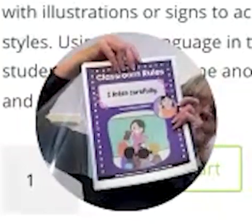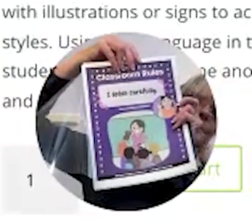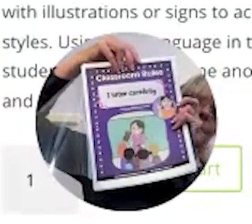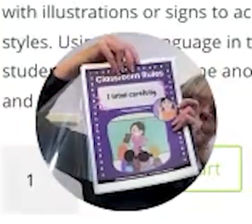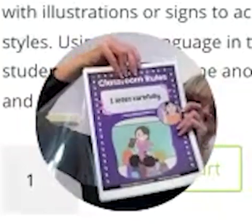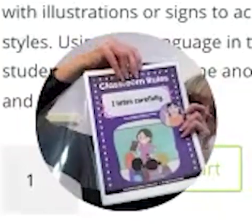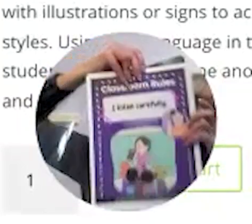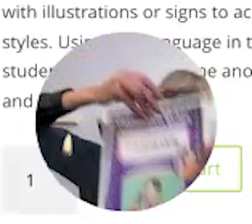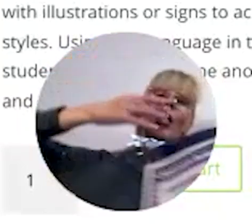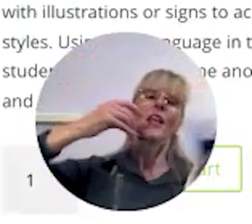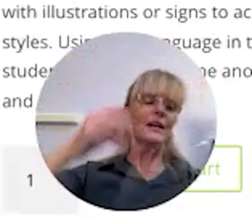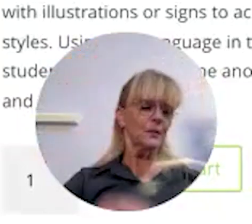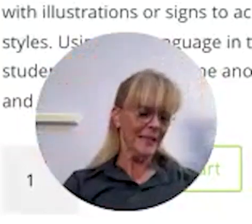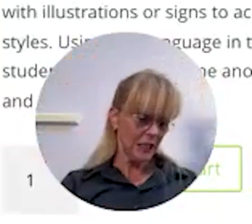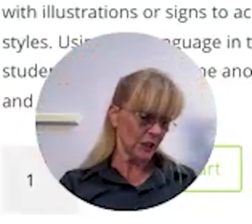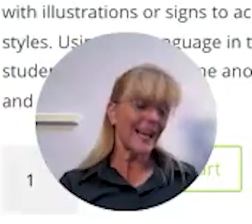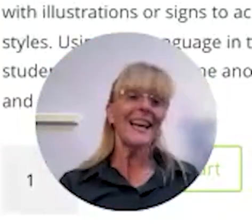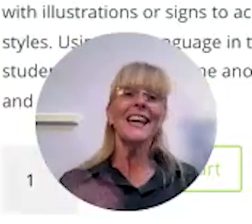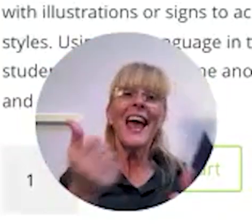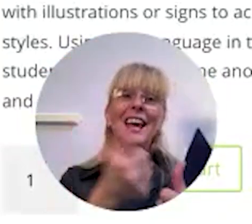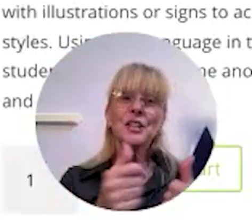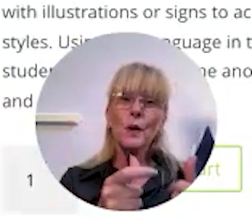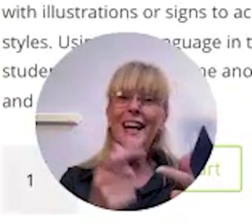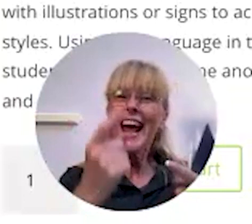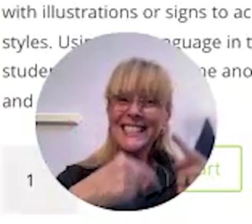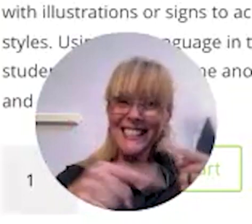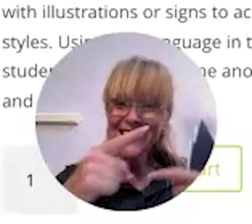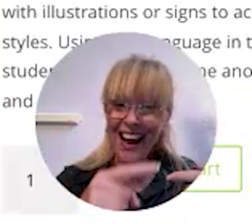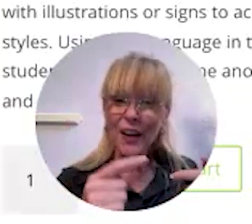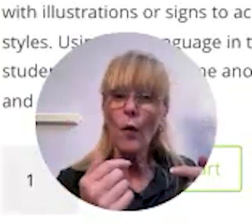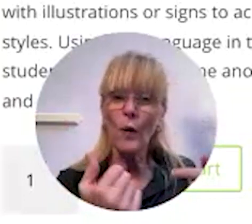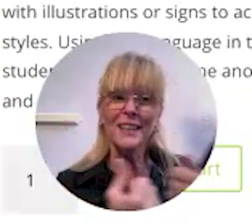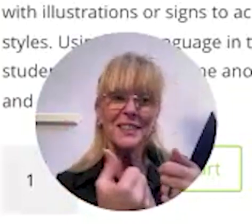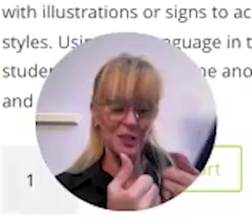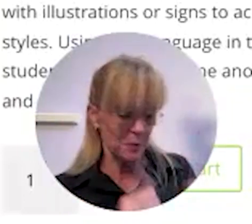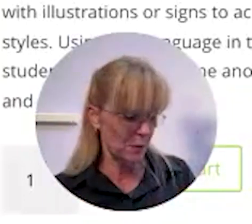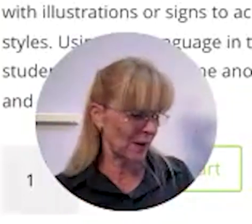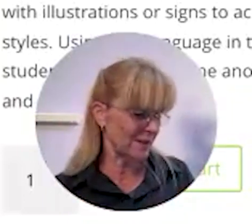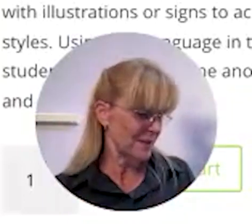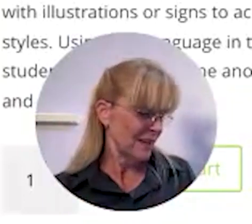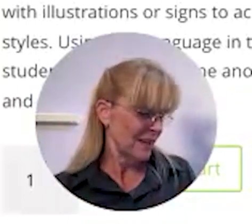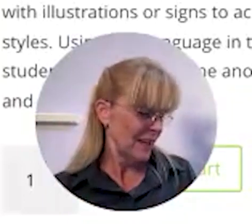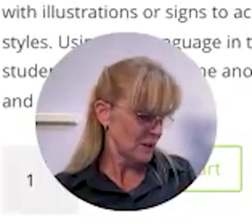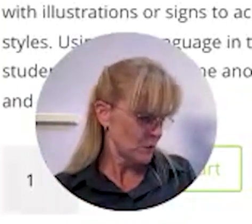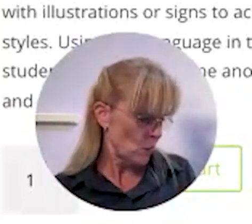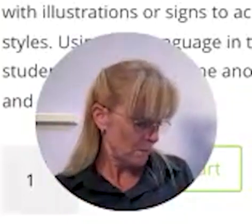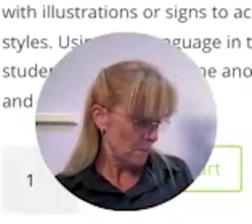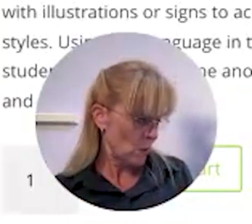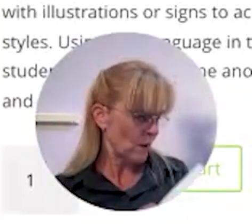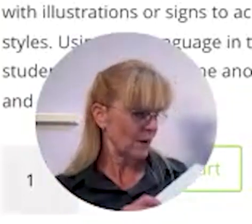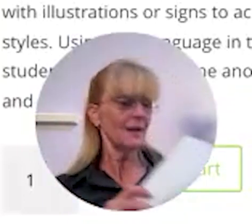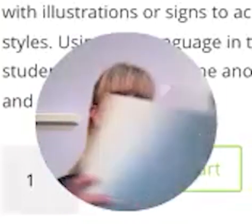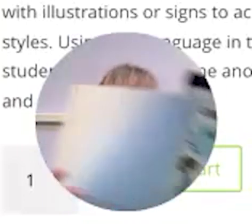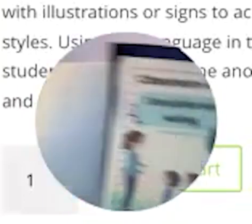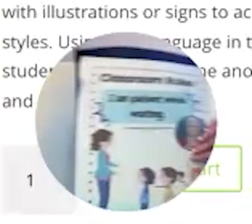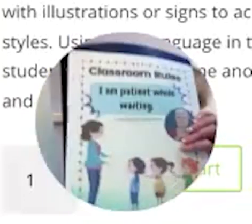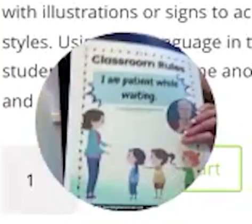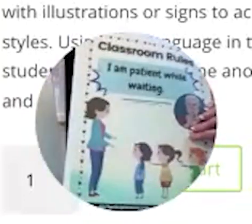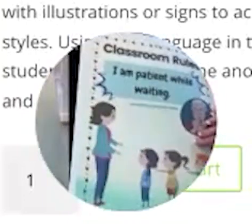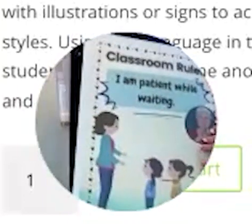that's what they look like and each one has sign on it to support here's one more